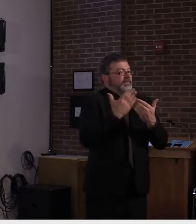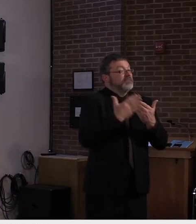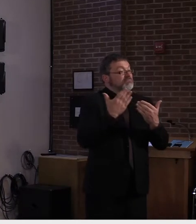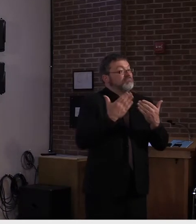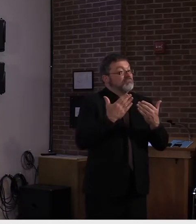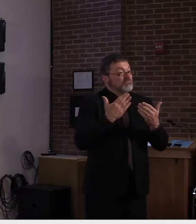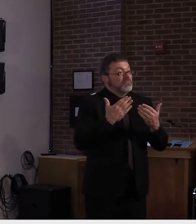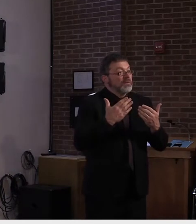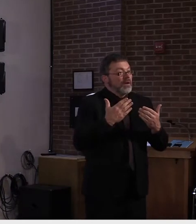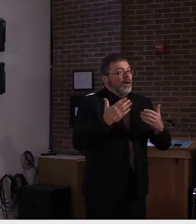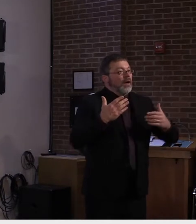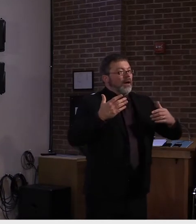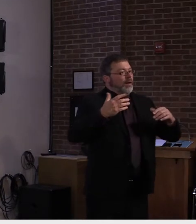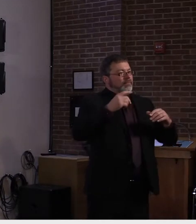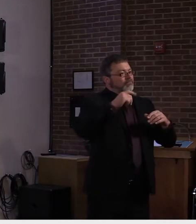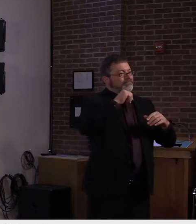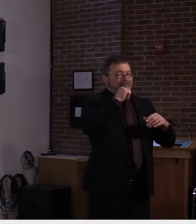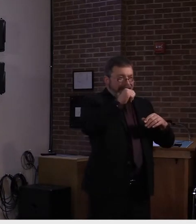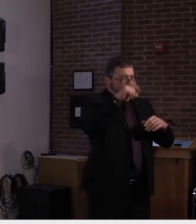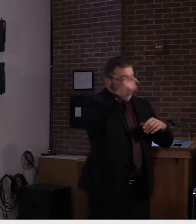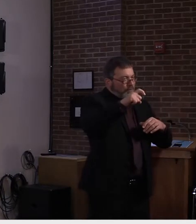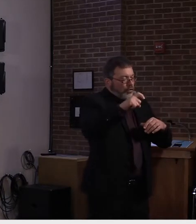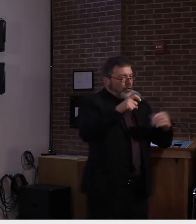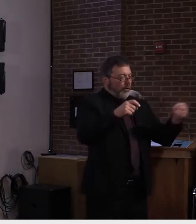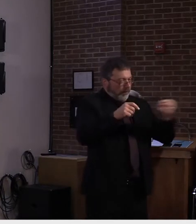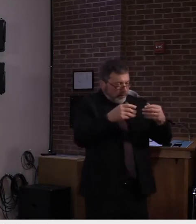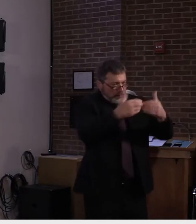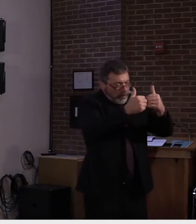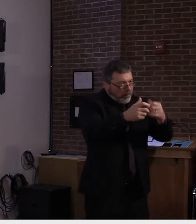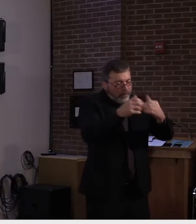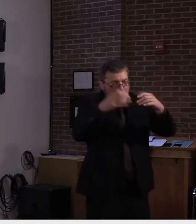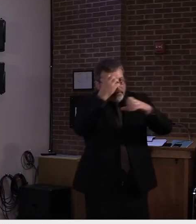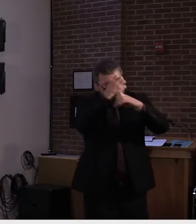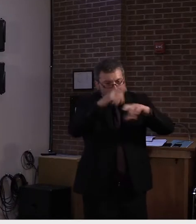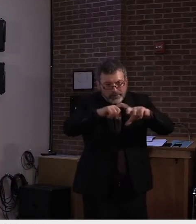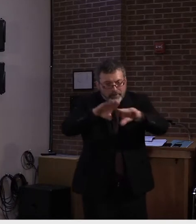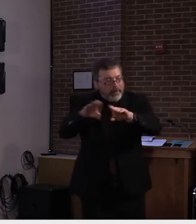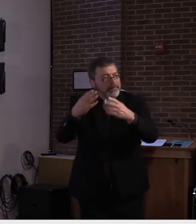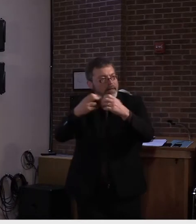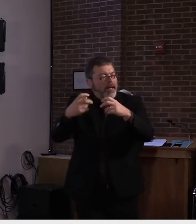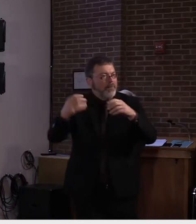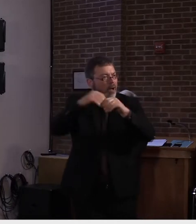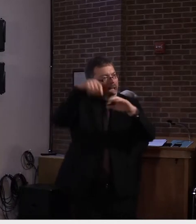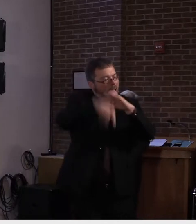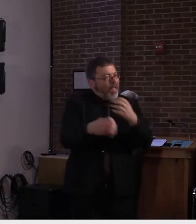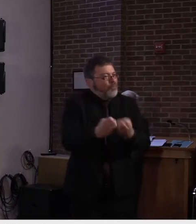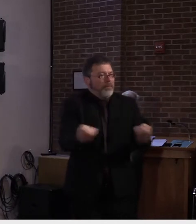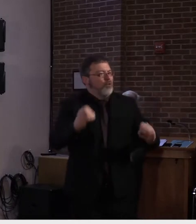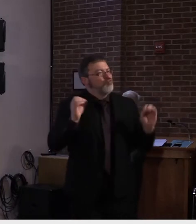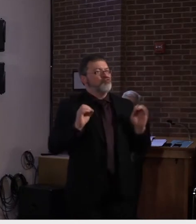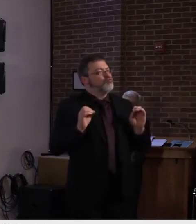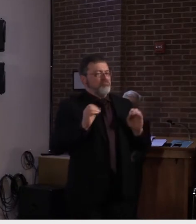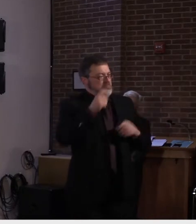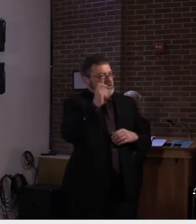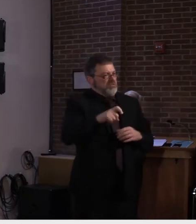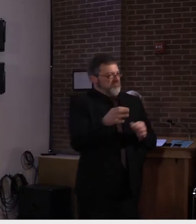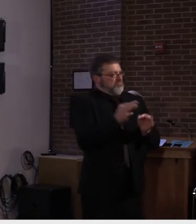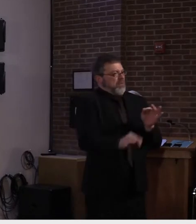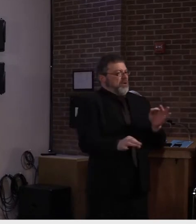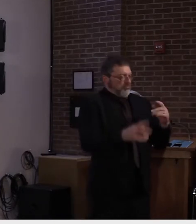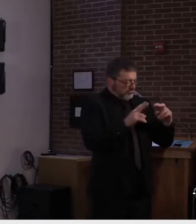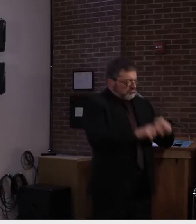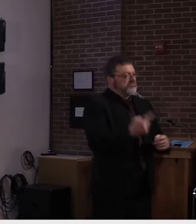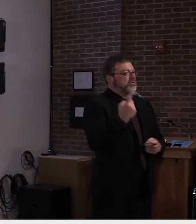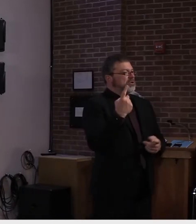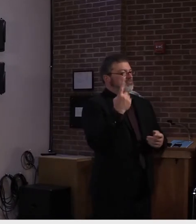extraction, which is, of course, the step that's done in the laboratory. And that's quite a benefit in case